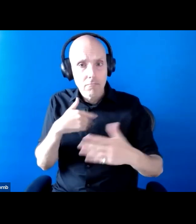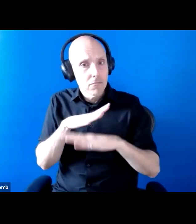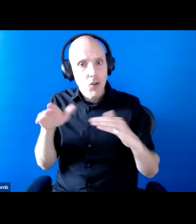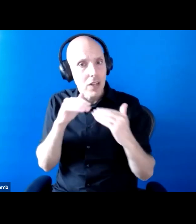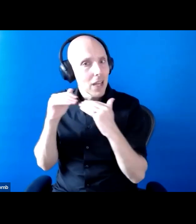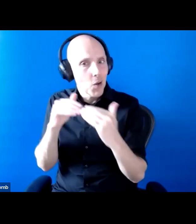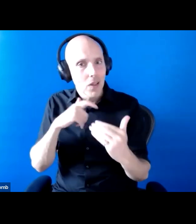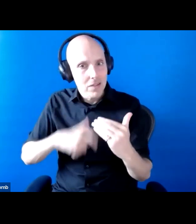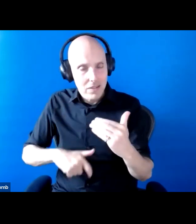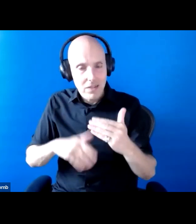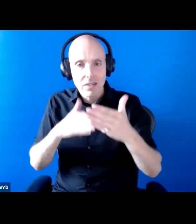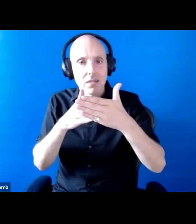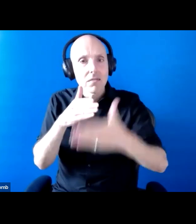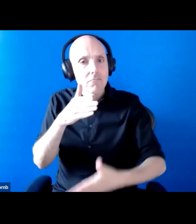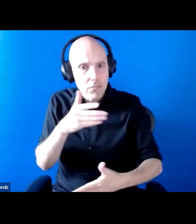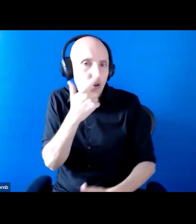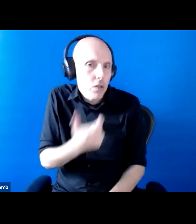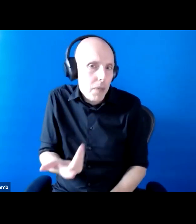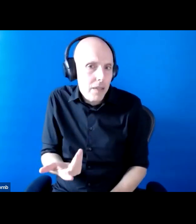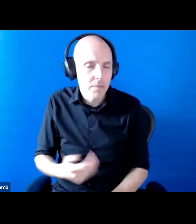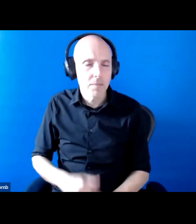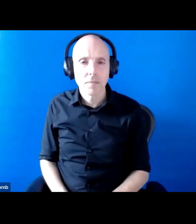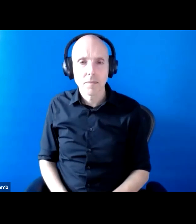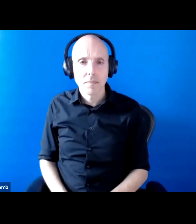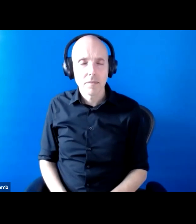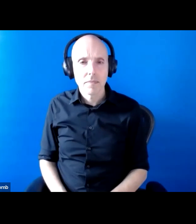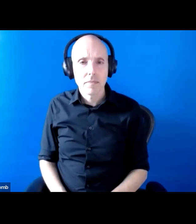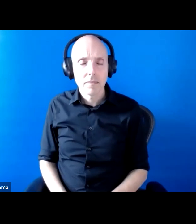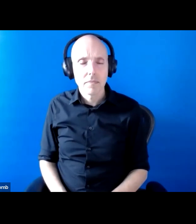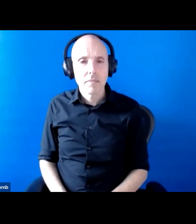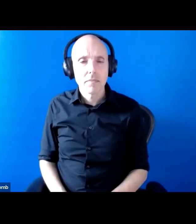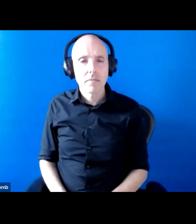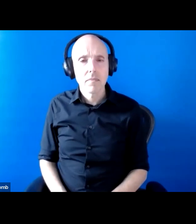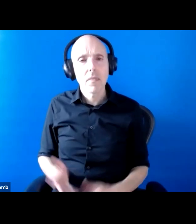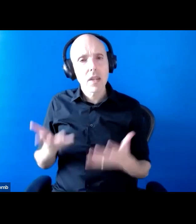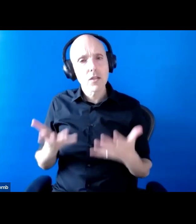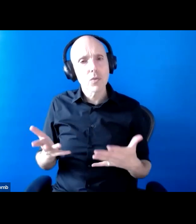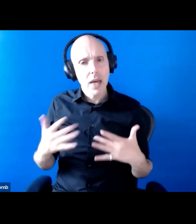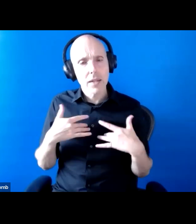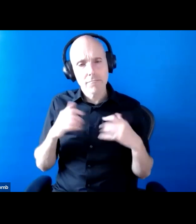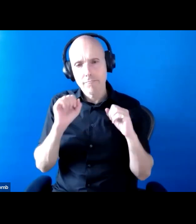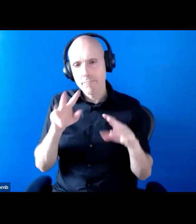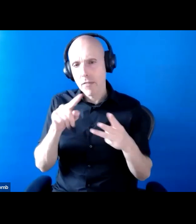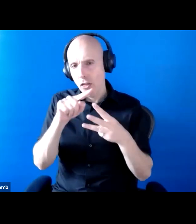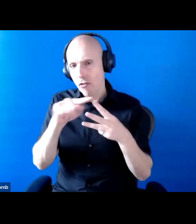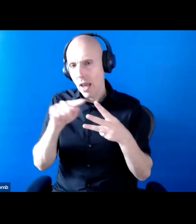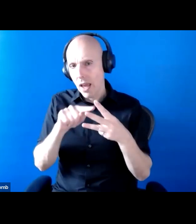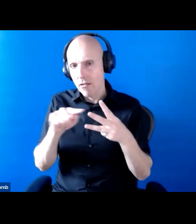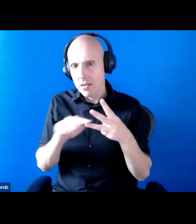Today I just, I want to cover three areas that are affecting